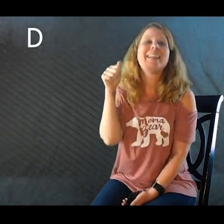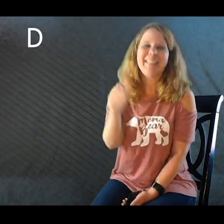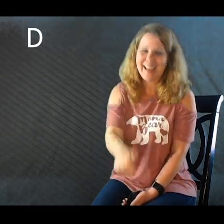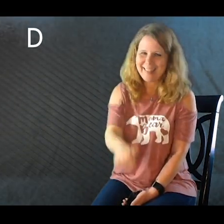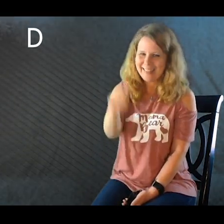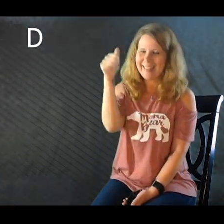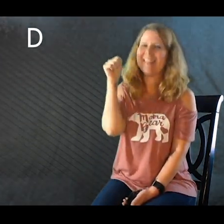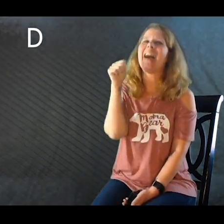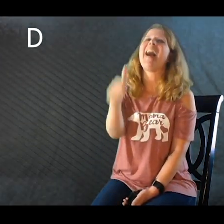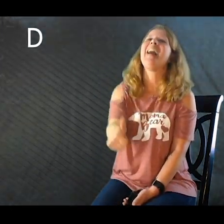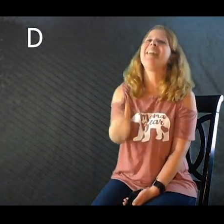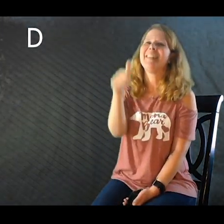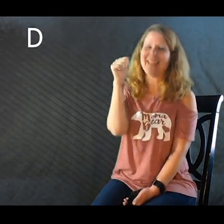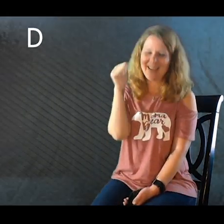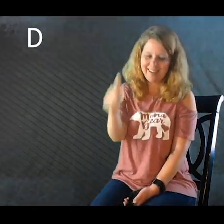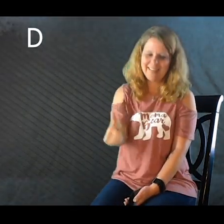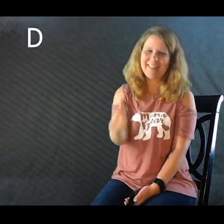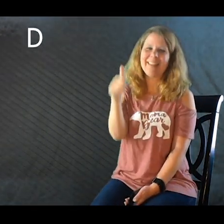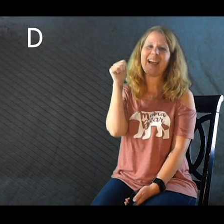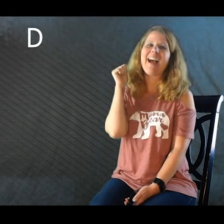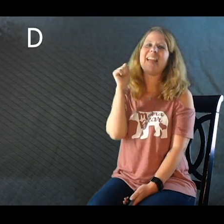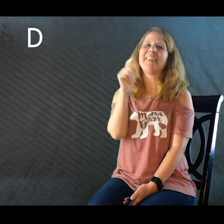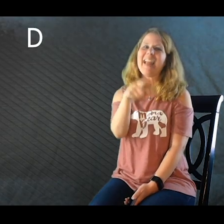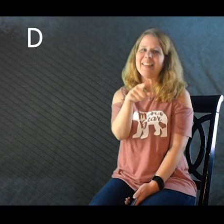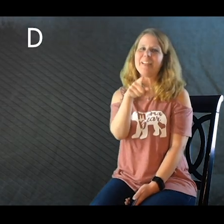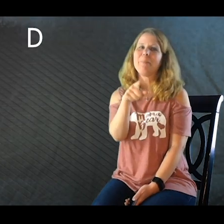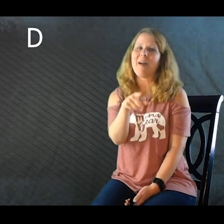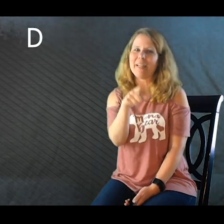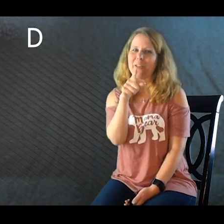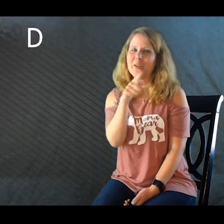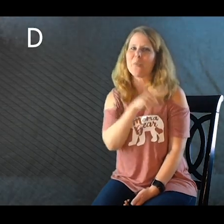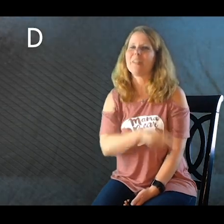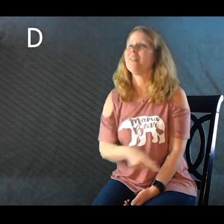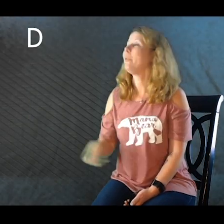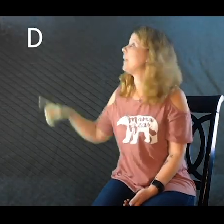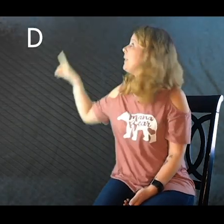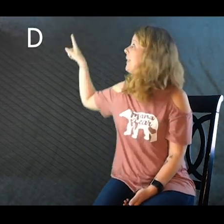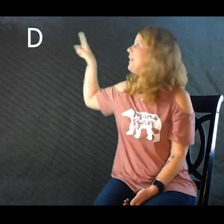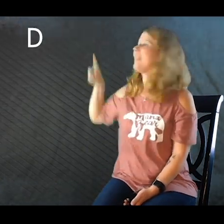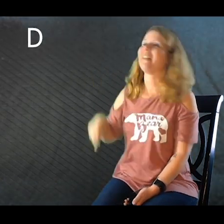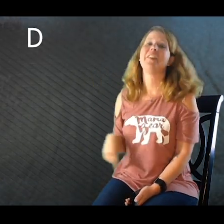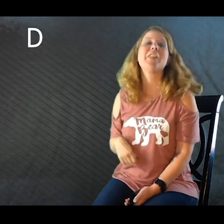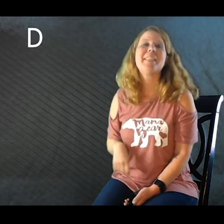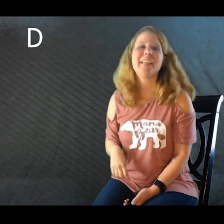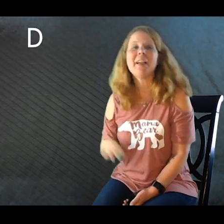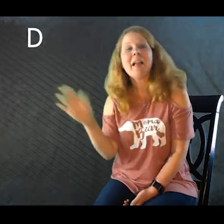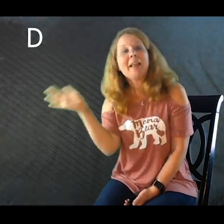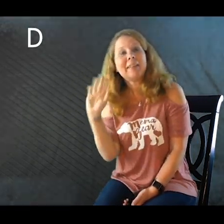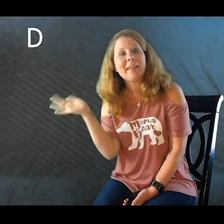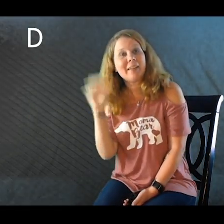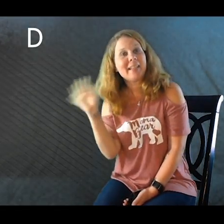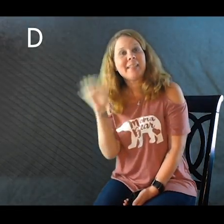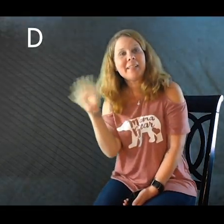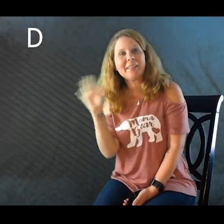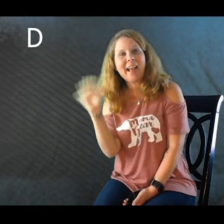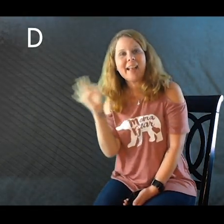Yes. Duh, duh, duh. I like that your body knows what to do when it sees the letter D. Nice seeing you guys.